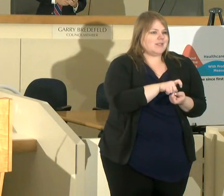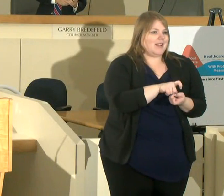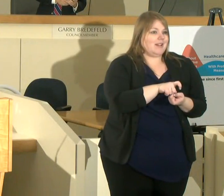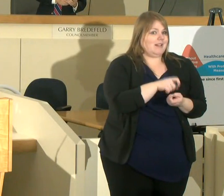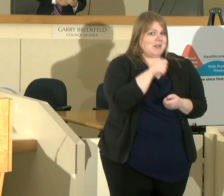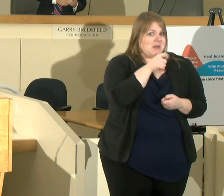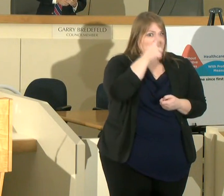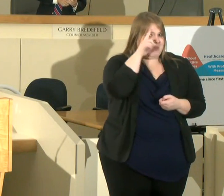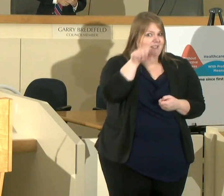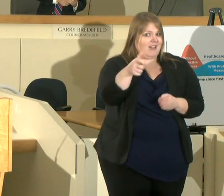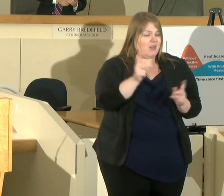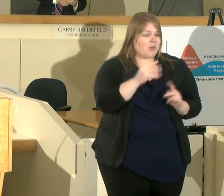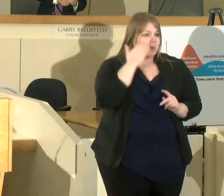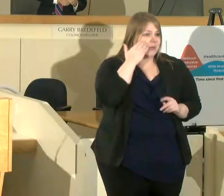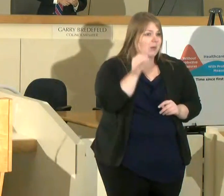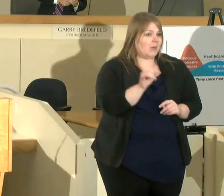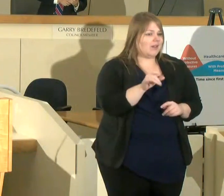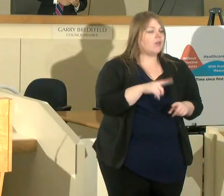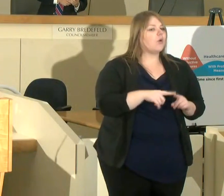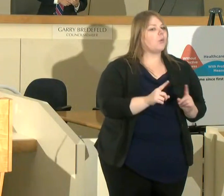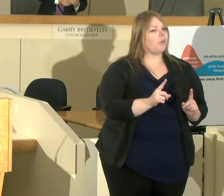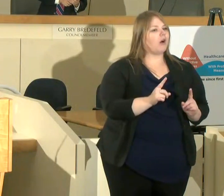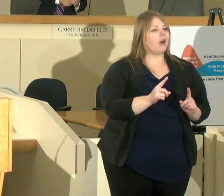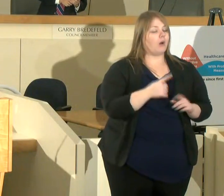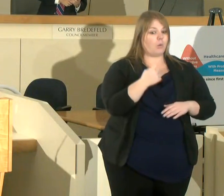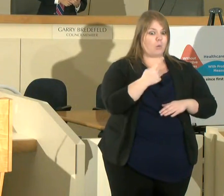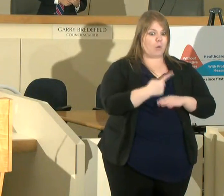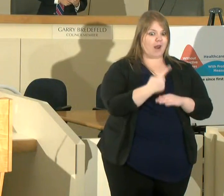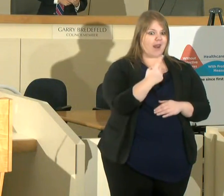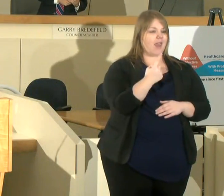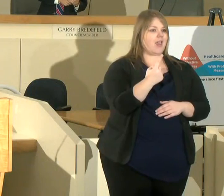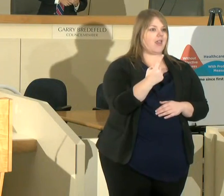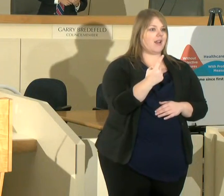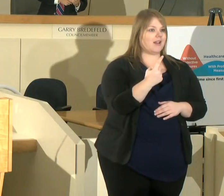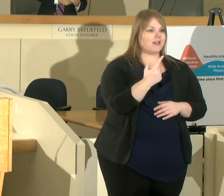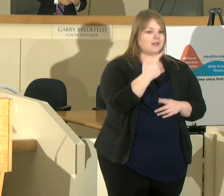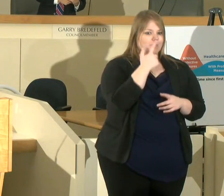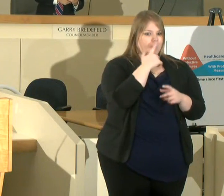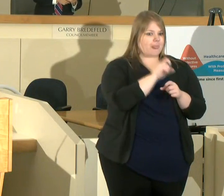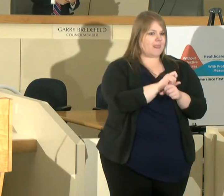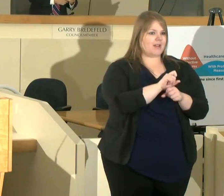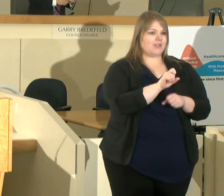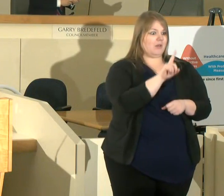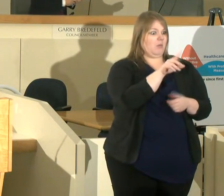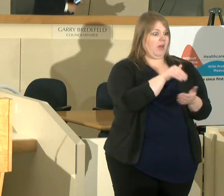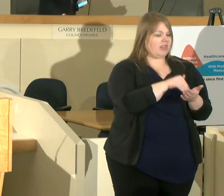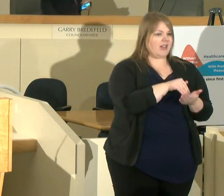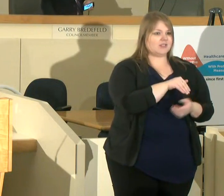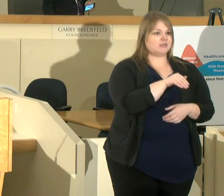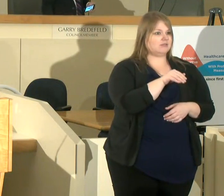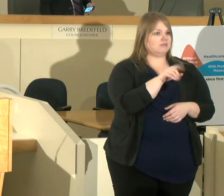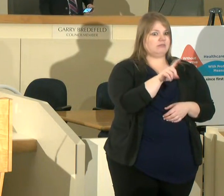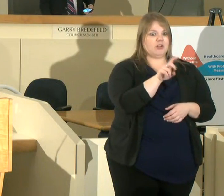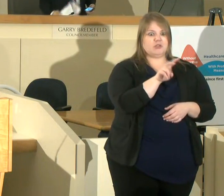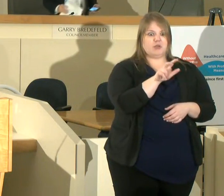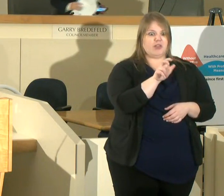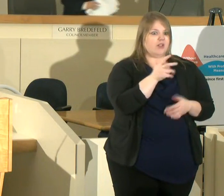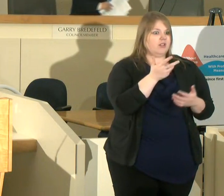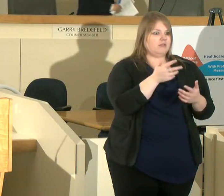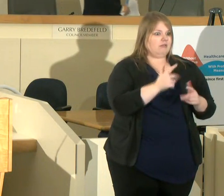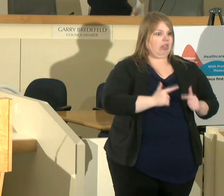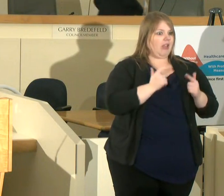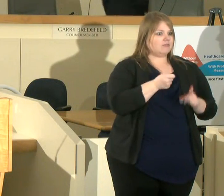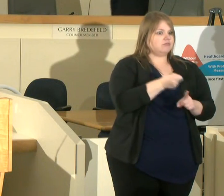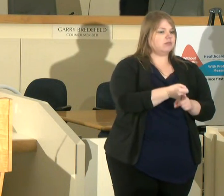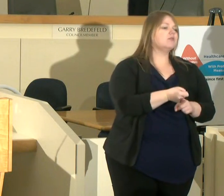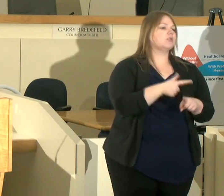but based on what i've seen one day could literally mean thousands of lives hundreds of lives so i want to